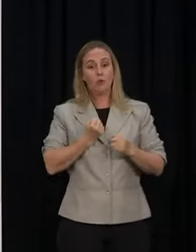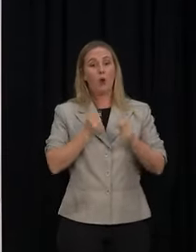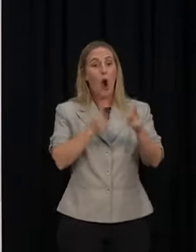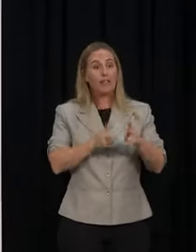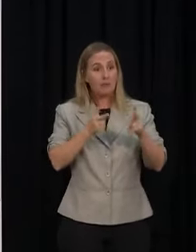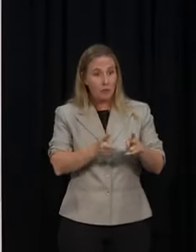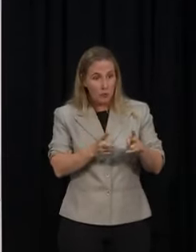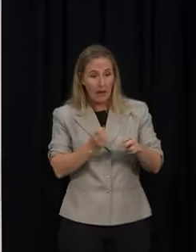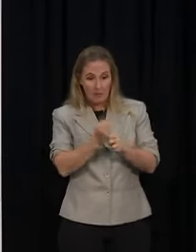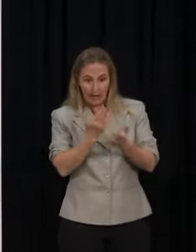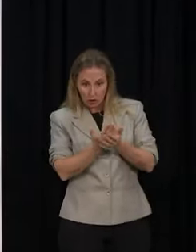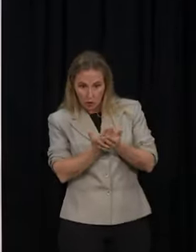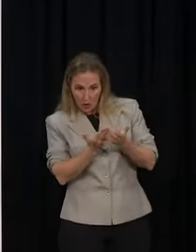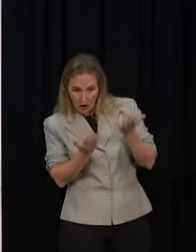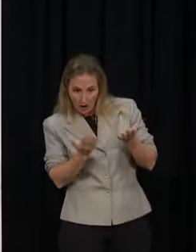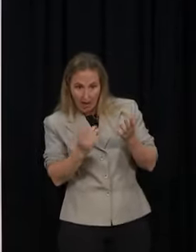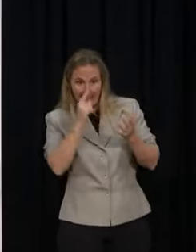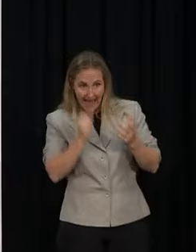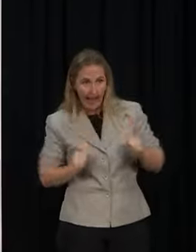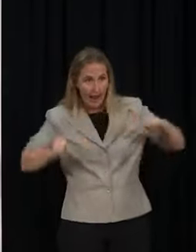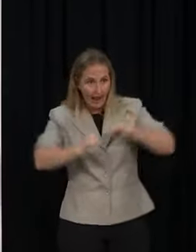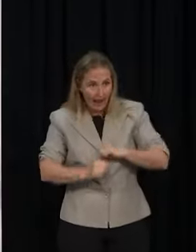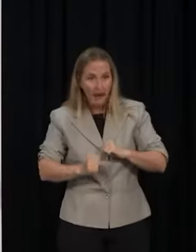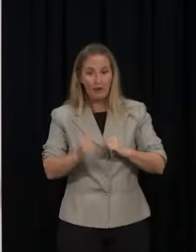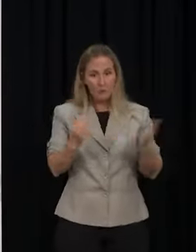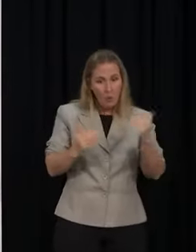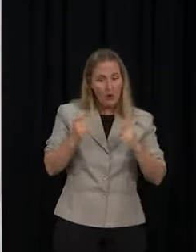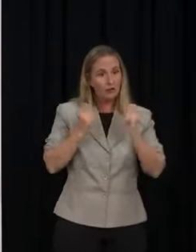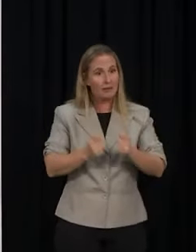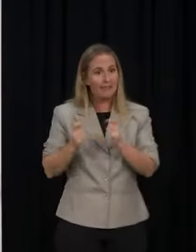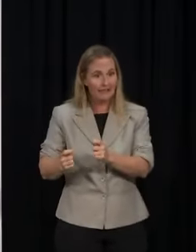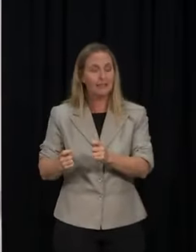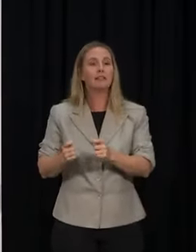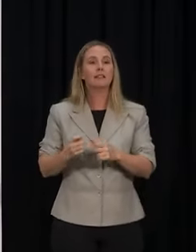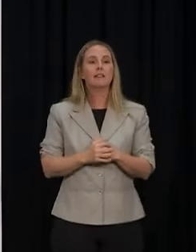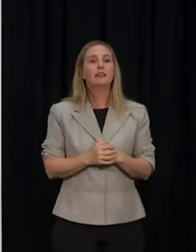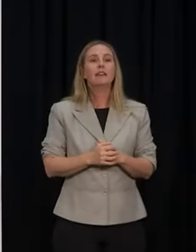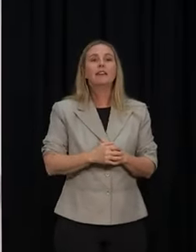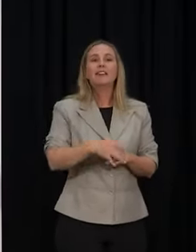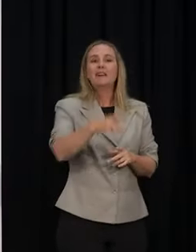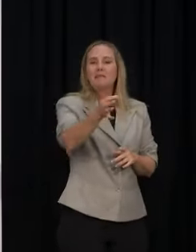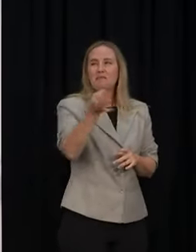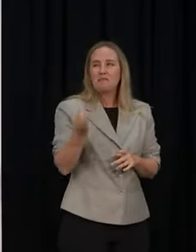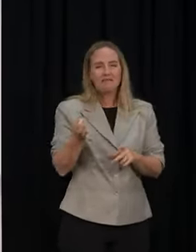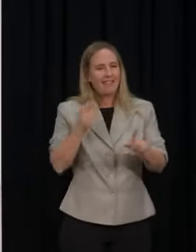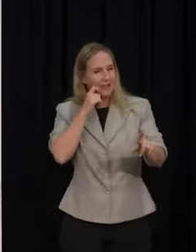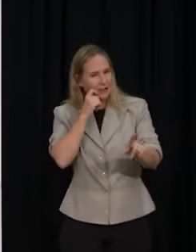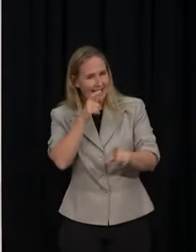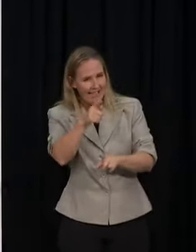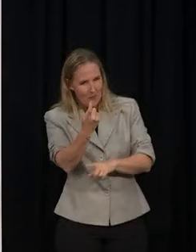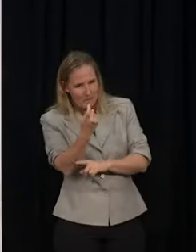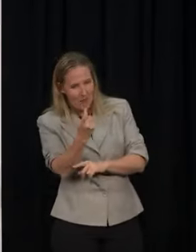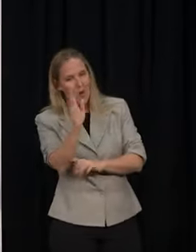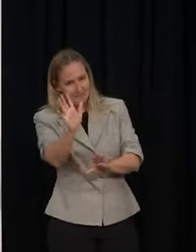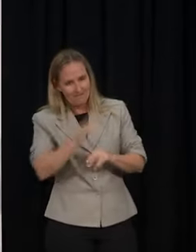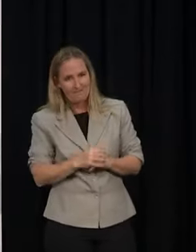and safe. So that's the constant balance we're looking to strike. Can I just quickly follow up on an earlier question? A little cheeky, Jenna. Sorry. How can you have